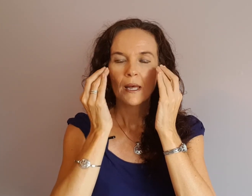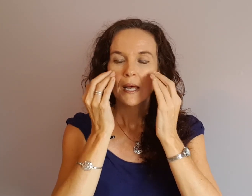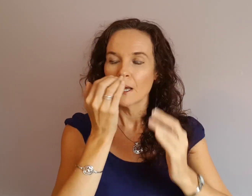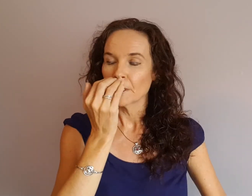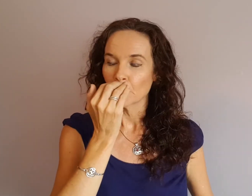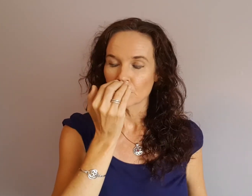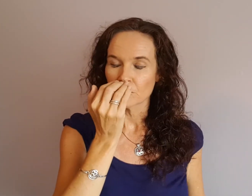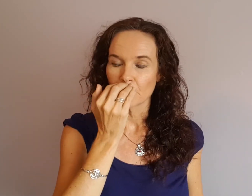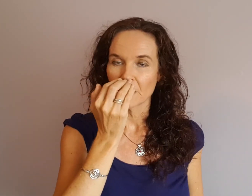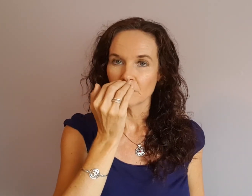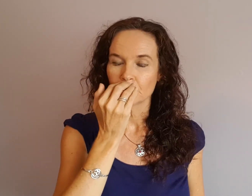And then go from there.